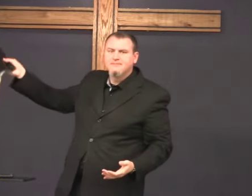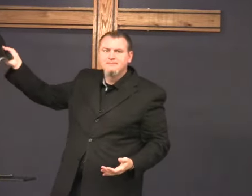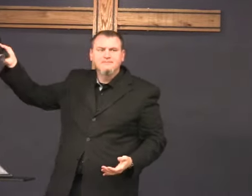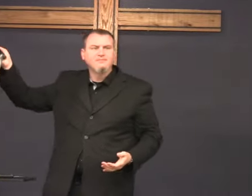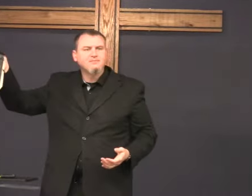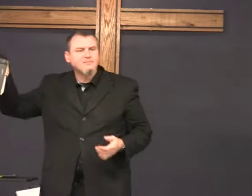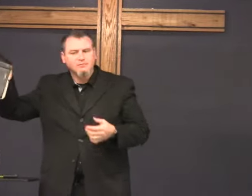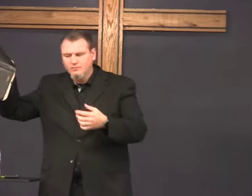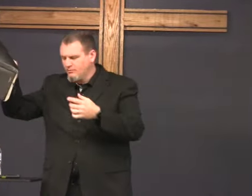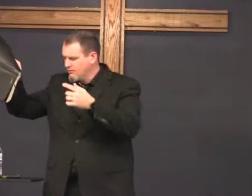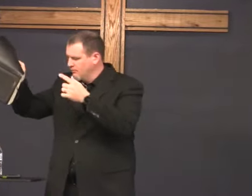Ah.